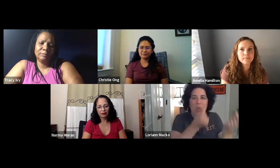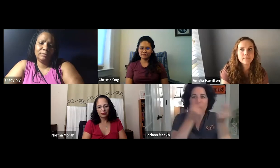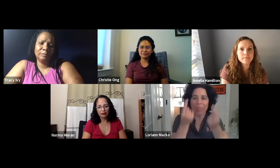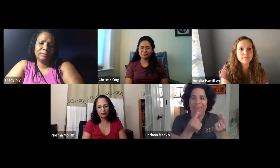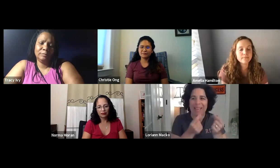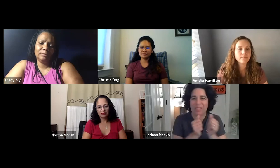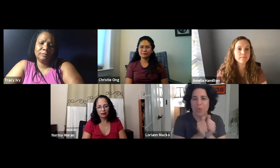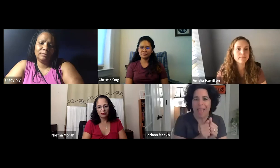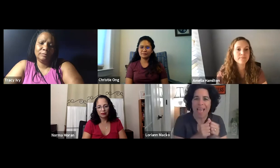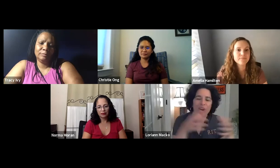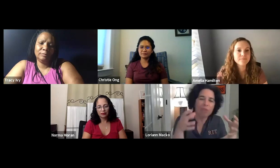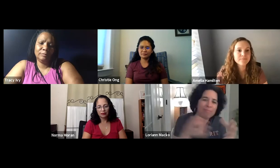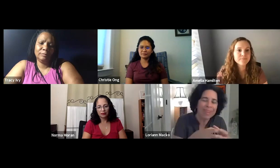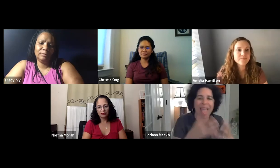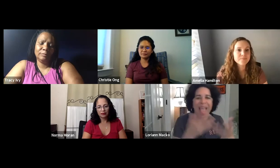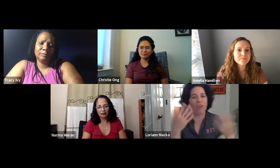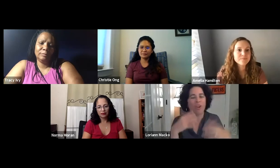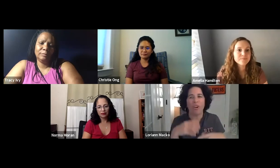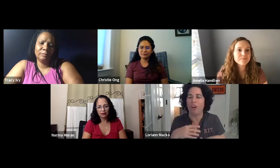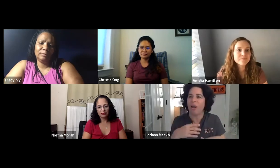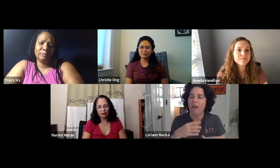We have to keep them alive and do things together.